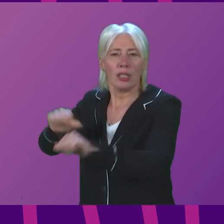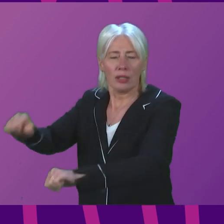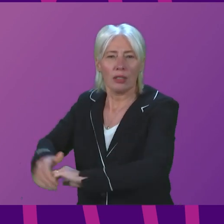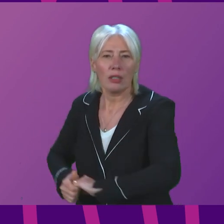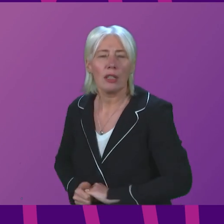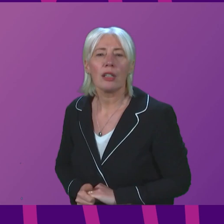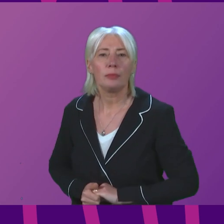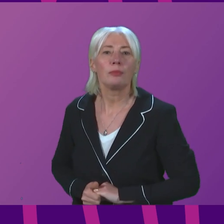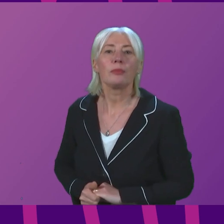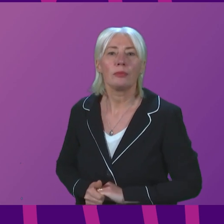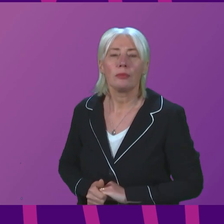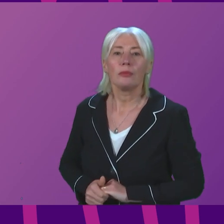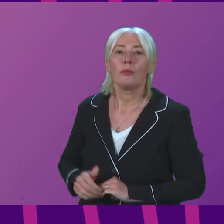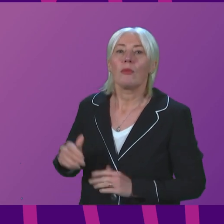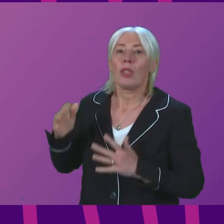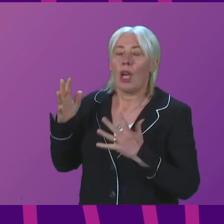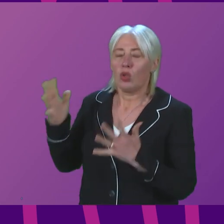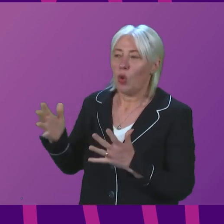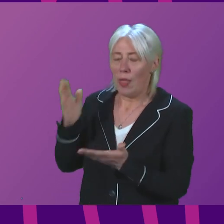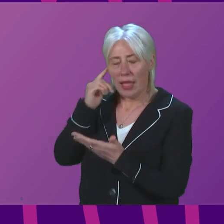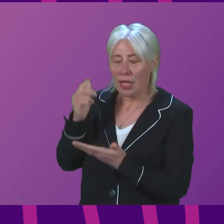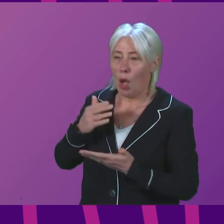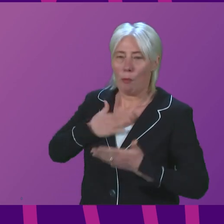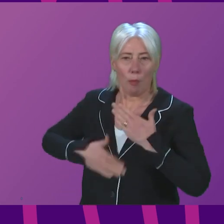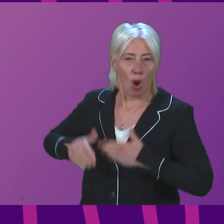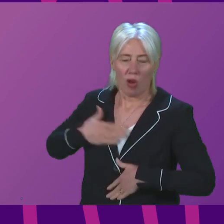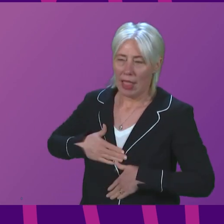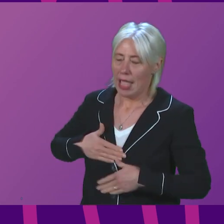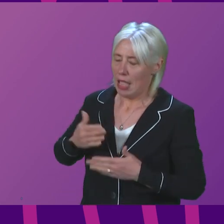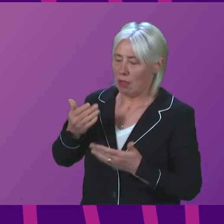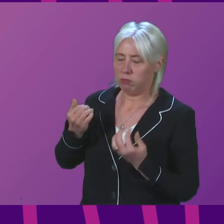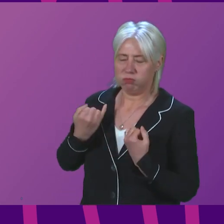utterly abhorrent morally and ethically abhorrent.